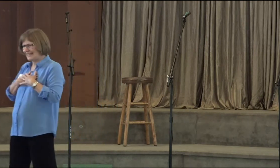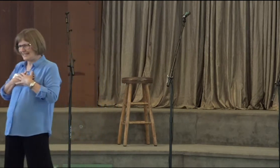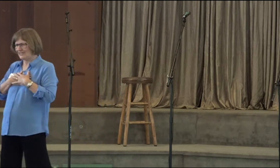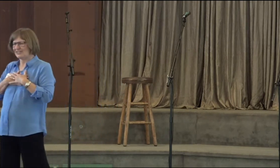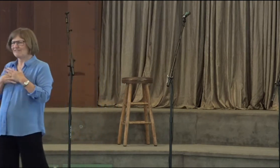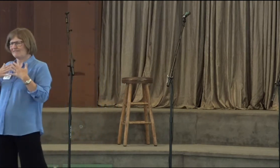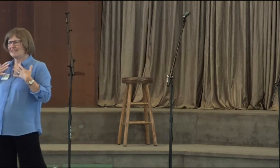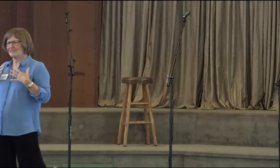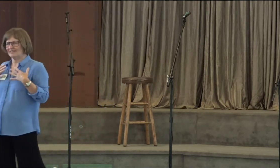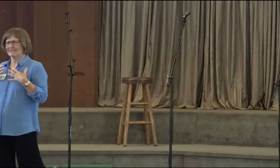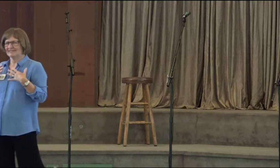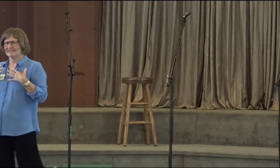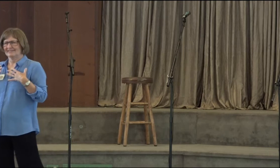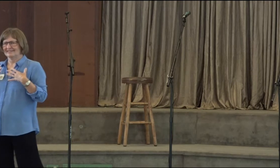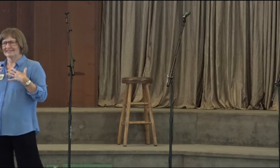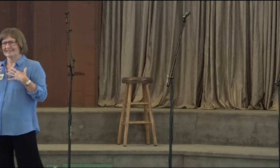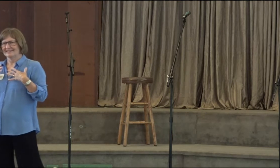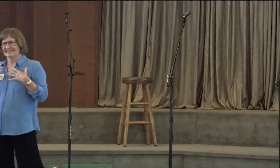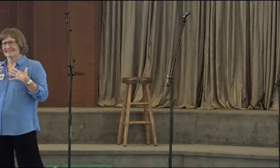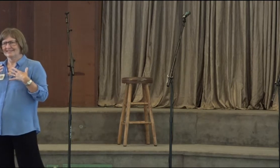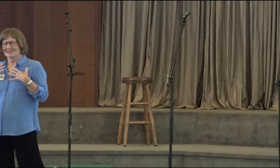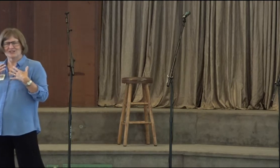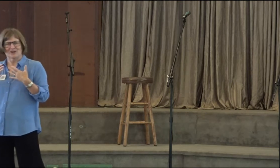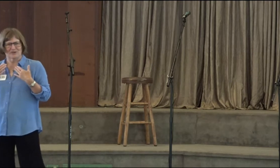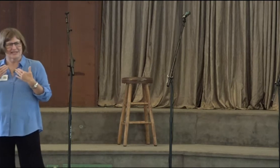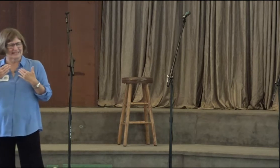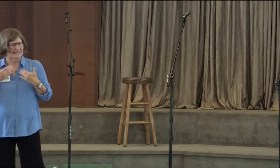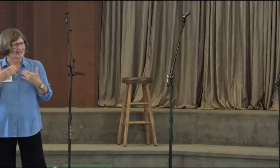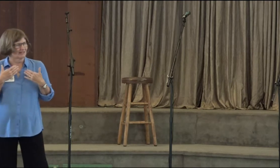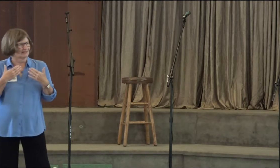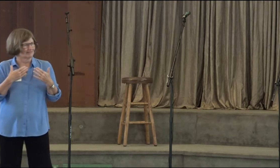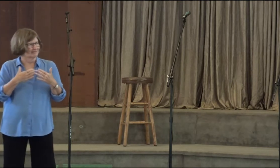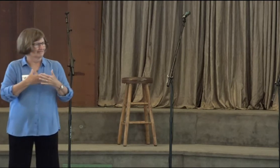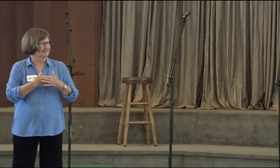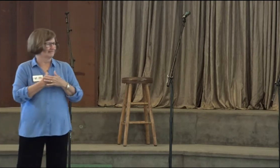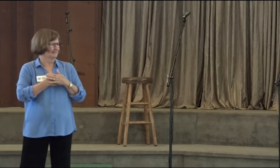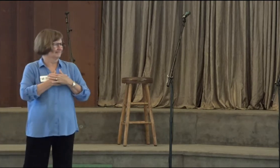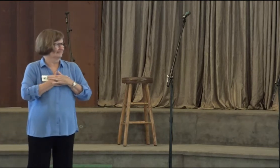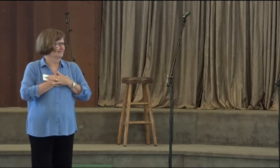To heal. To feel. So that we can heal.